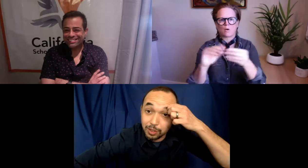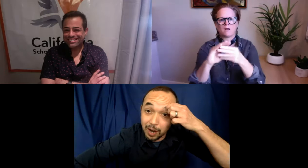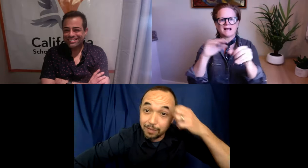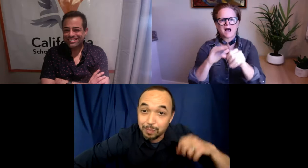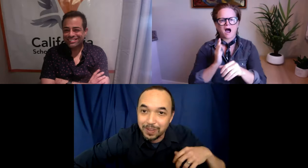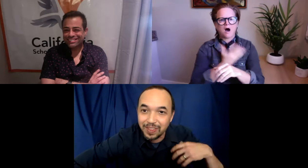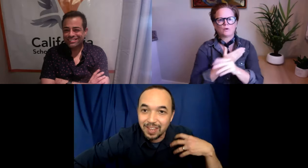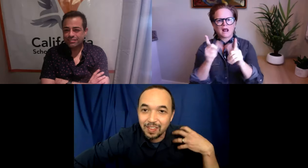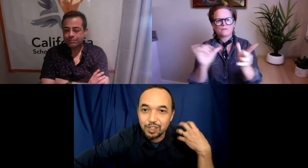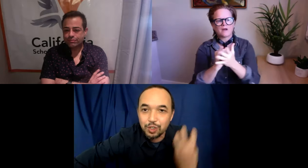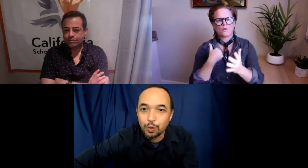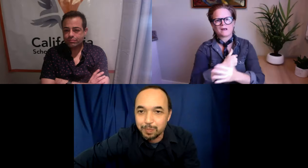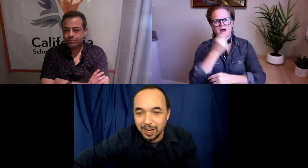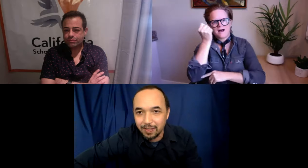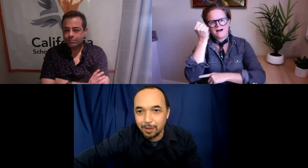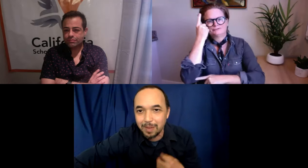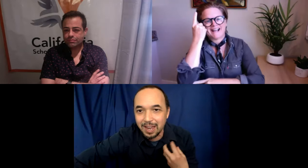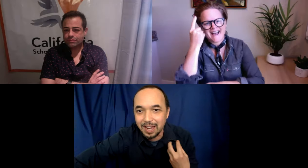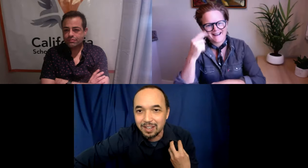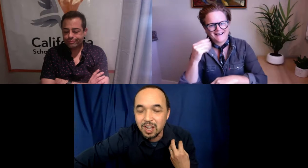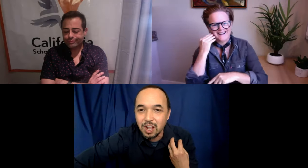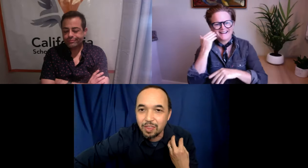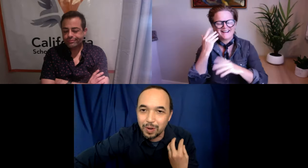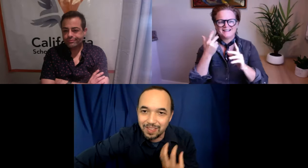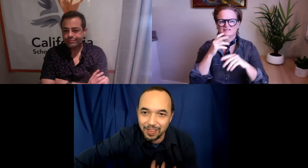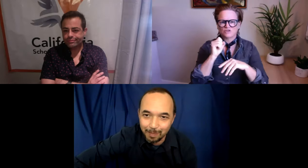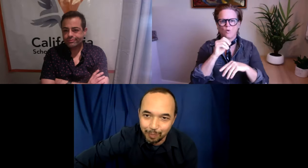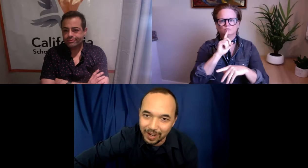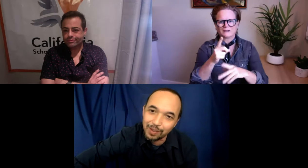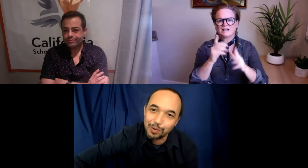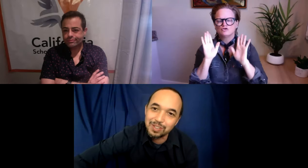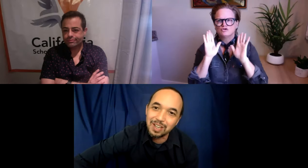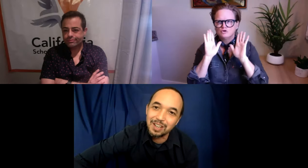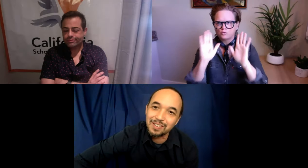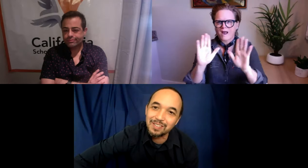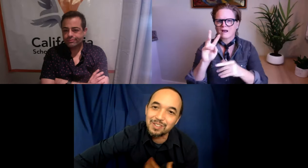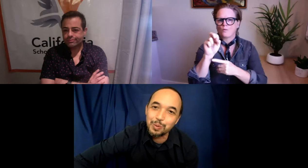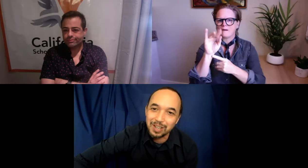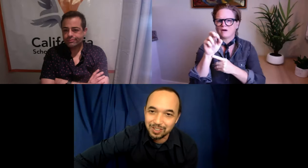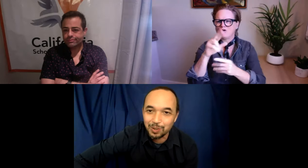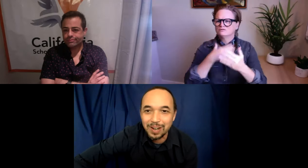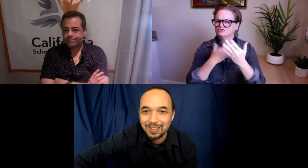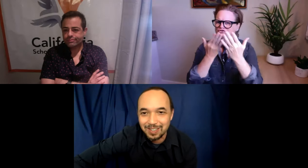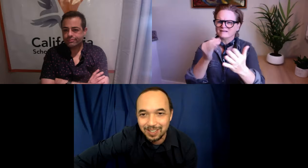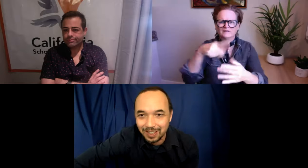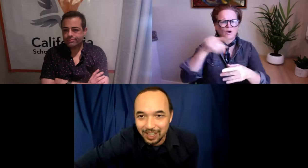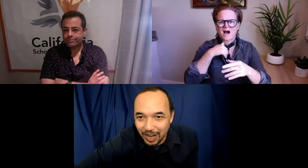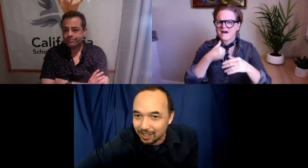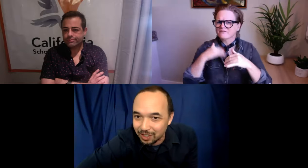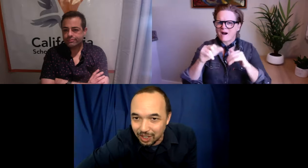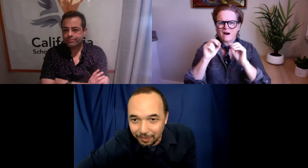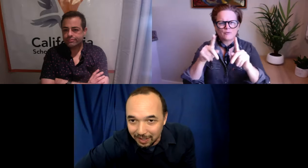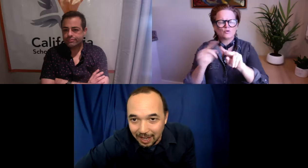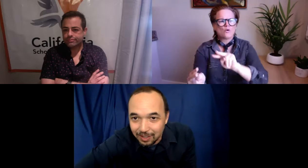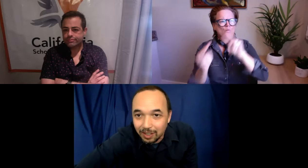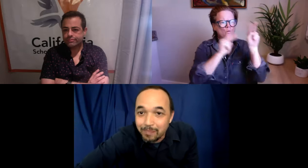charts and graphs. But the stories behind them and the way that they bring those to us in a way that's easy to digest